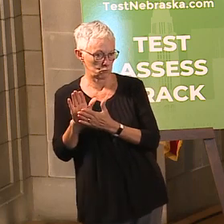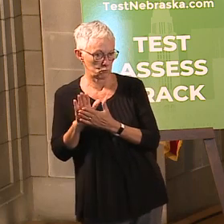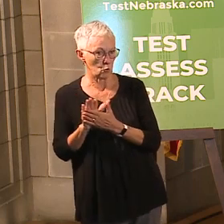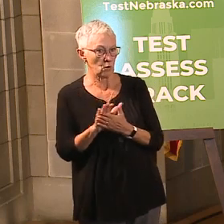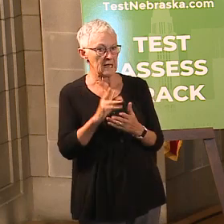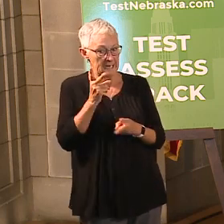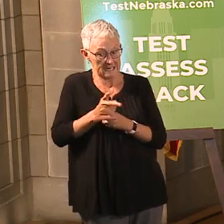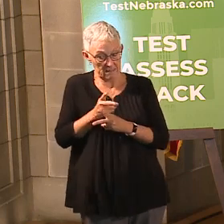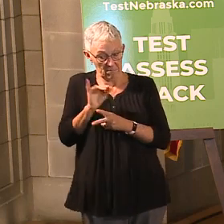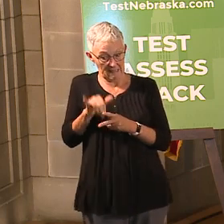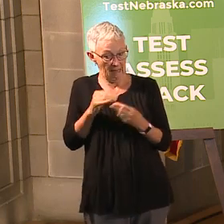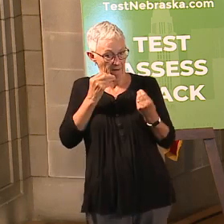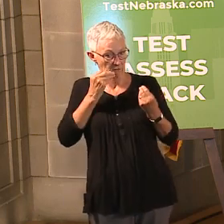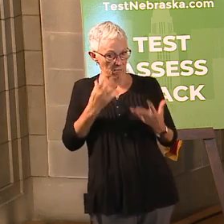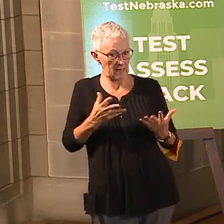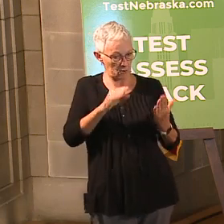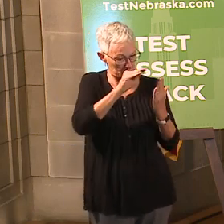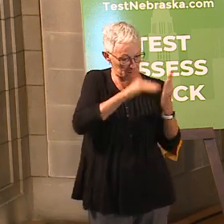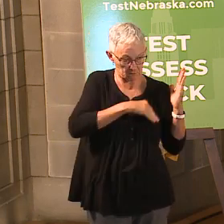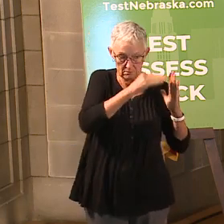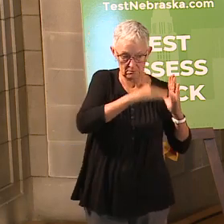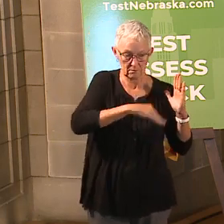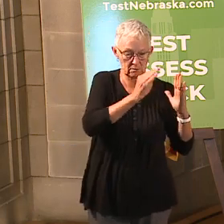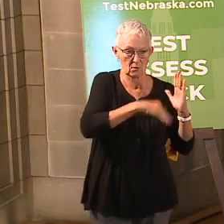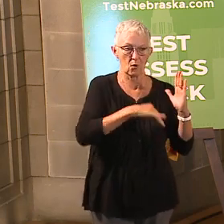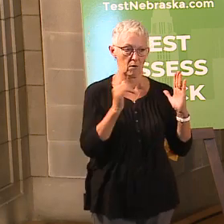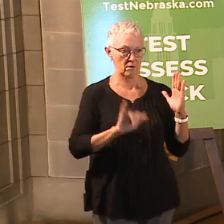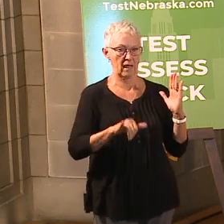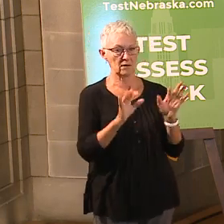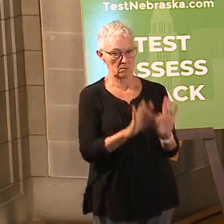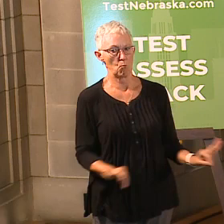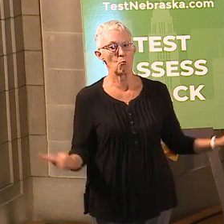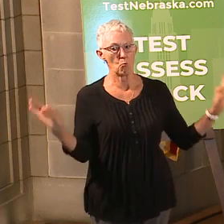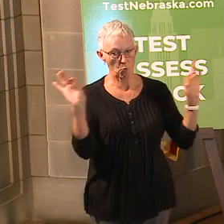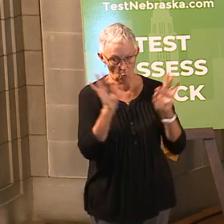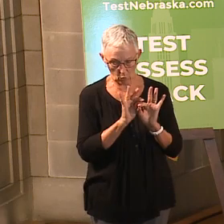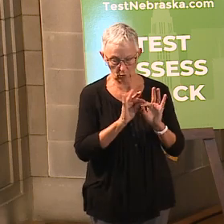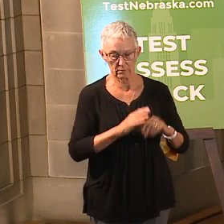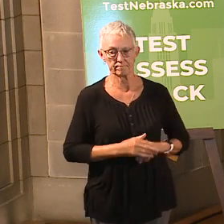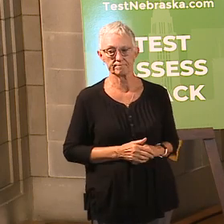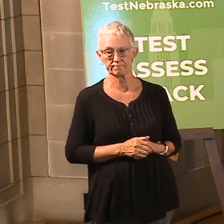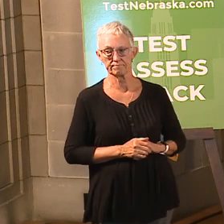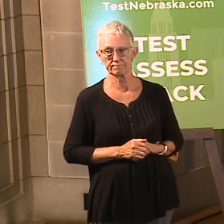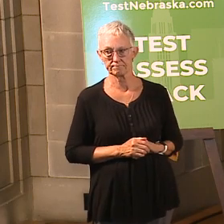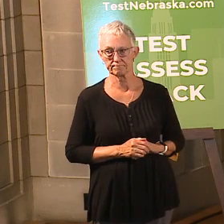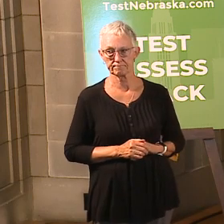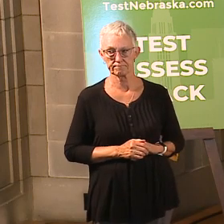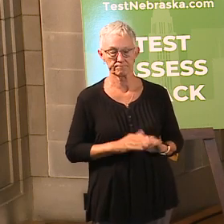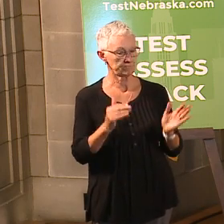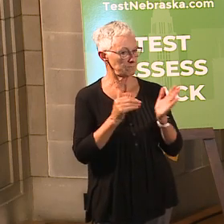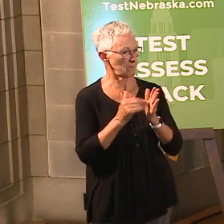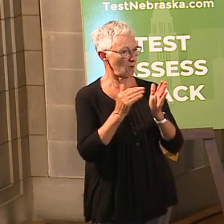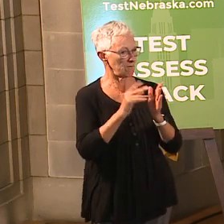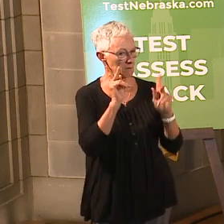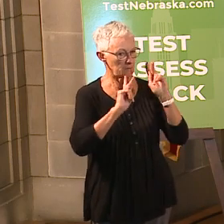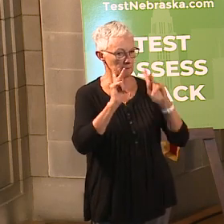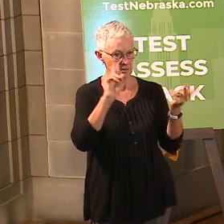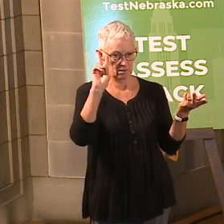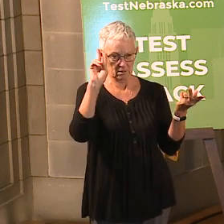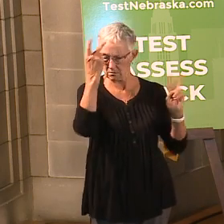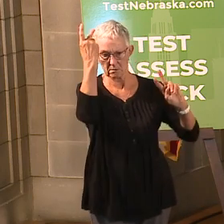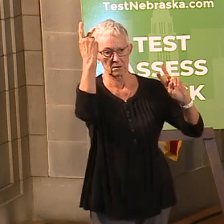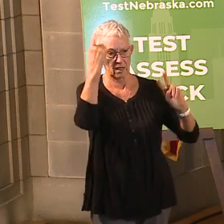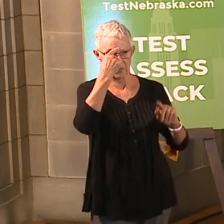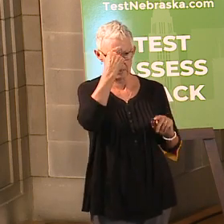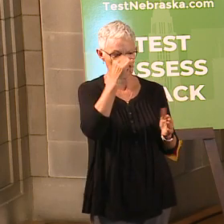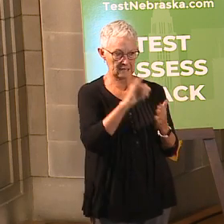and timely contact tracing. There is a common misunderstanding where the physical premises of the school is assumed to be the